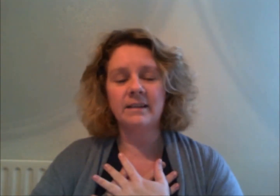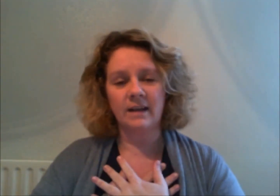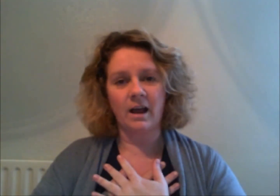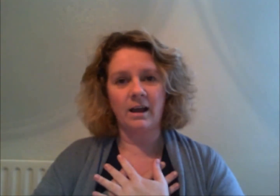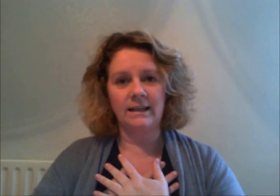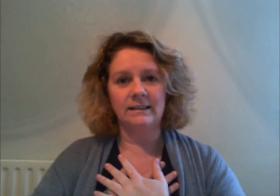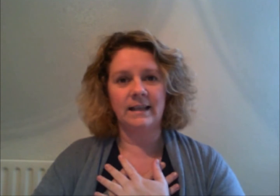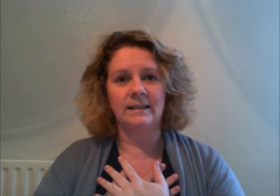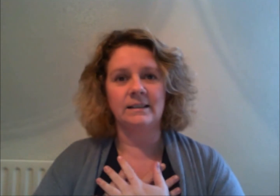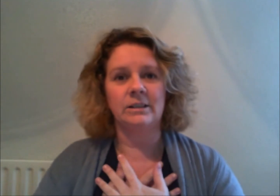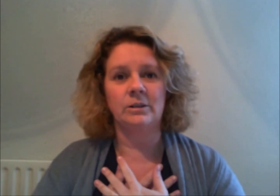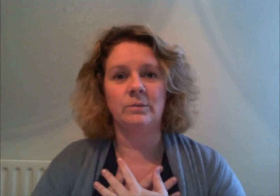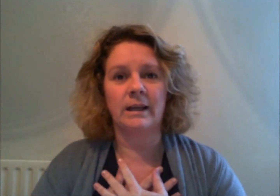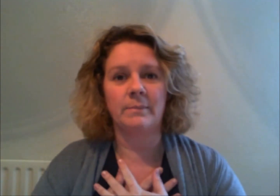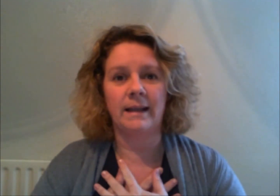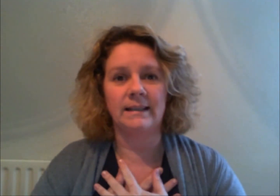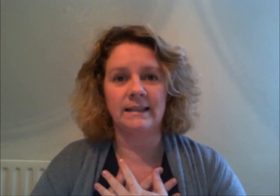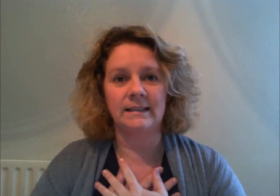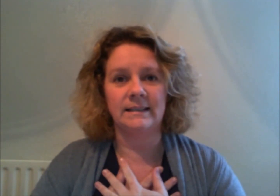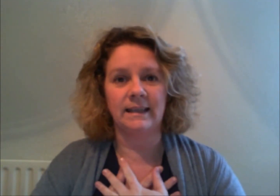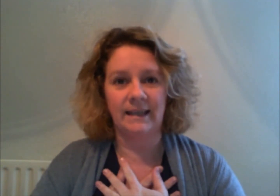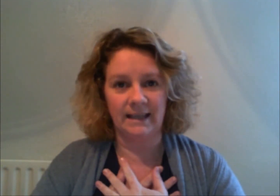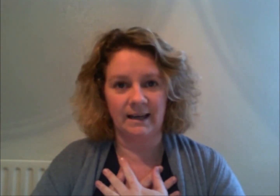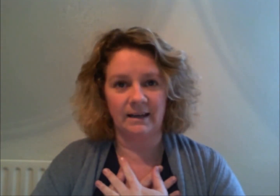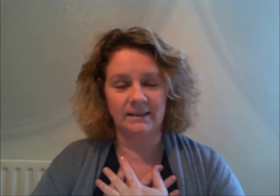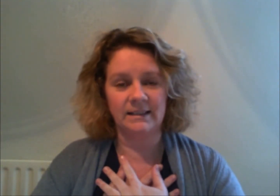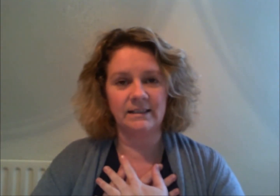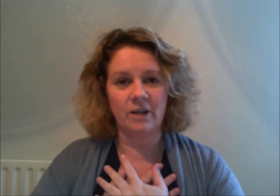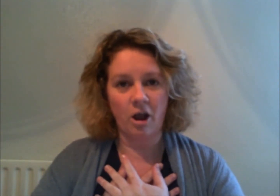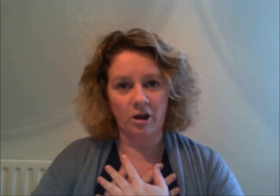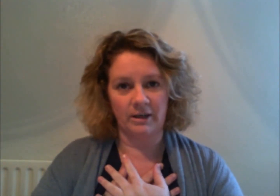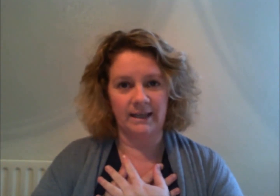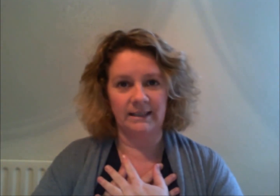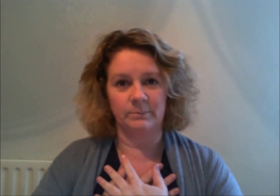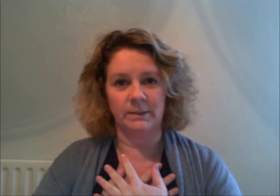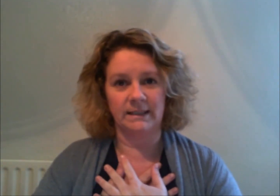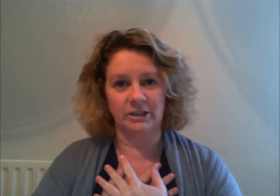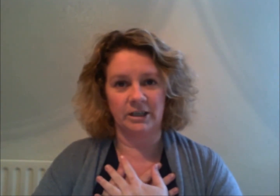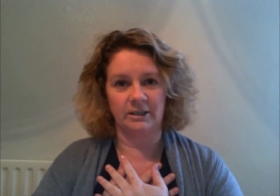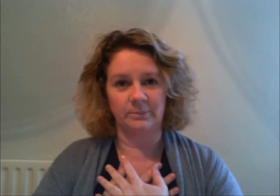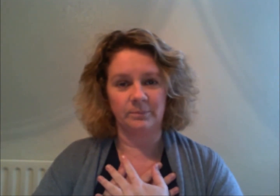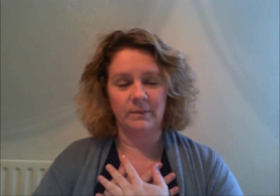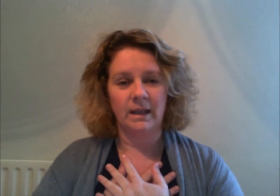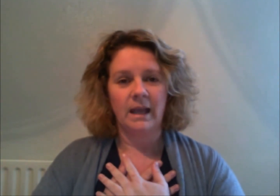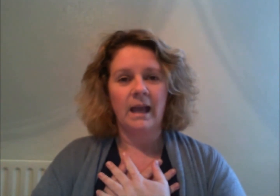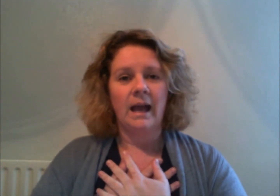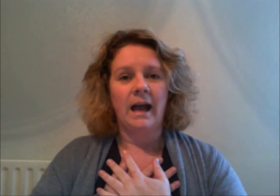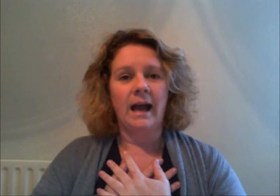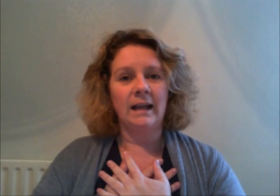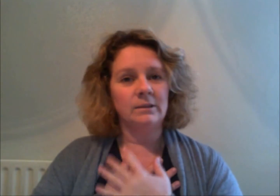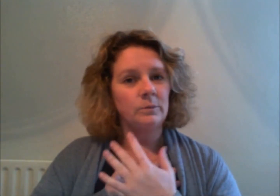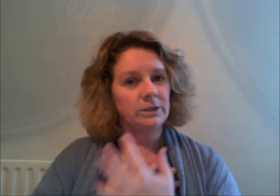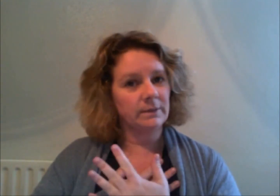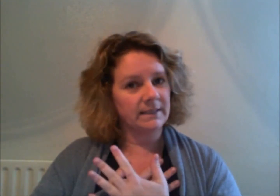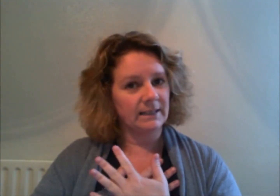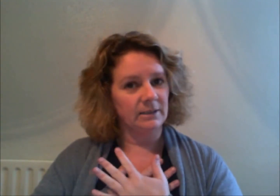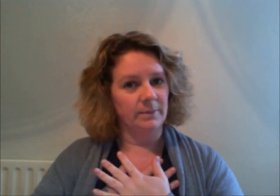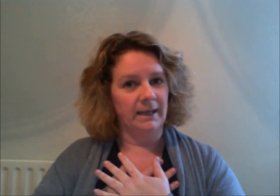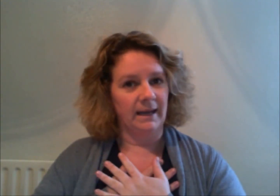that I tend to recommend is here this is the heart healing position and we do a setup here